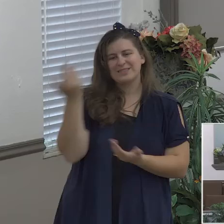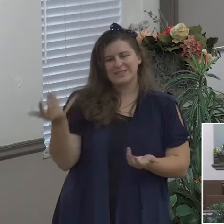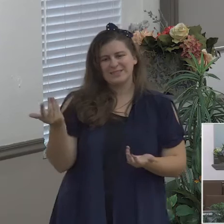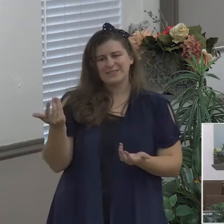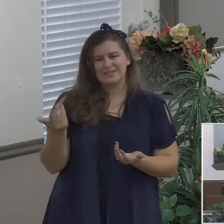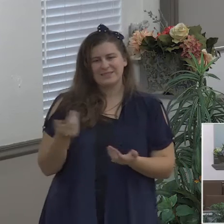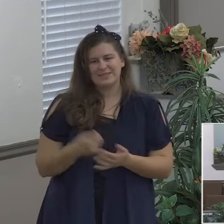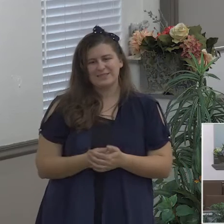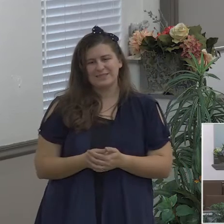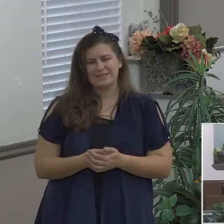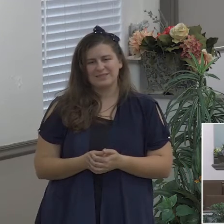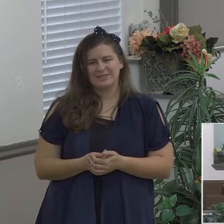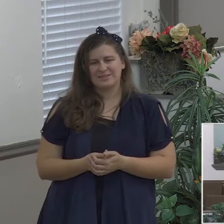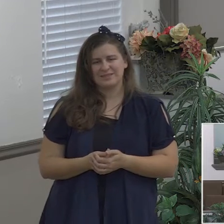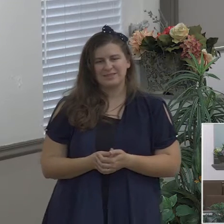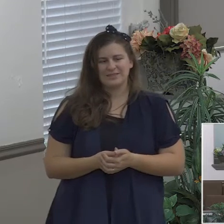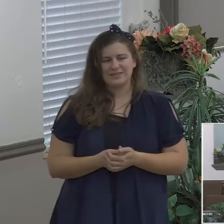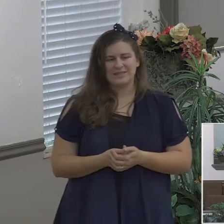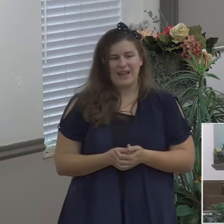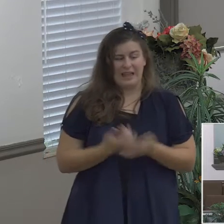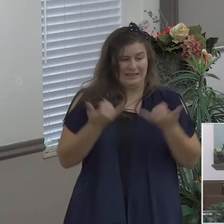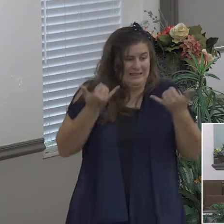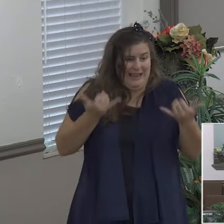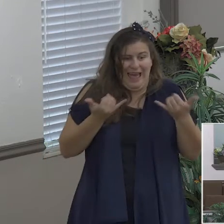see that they have a need